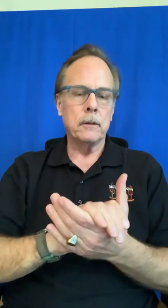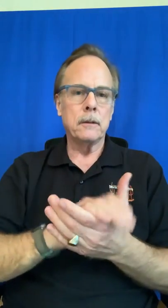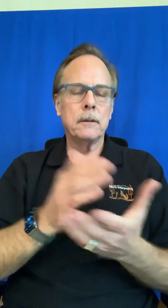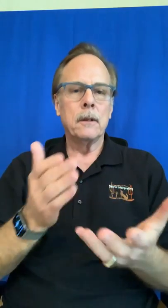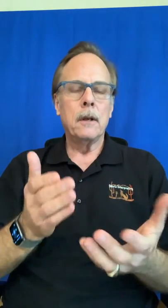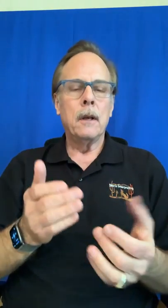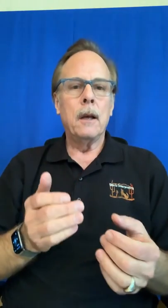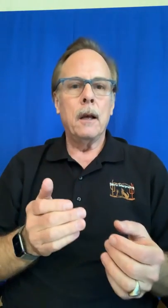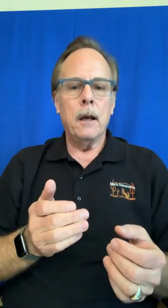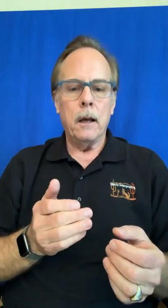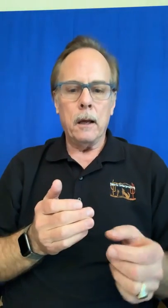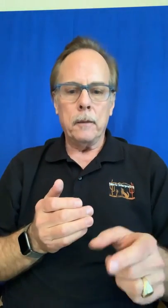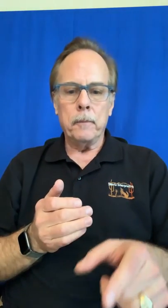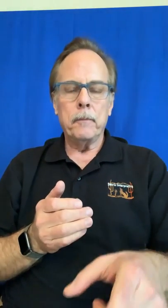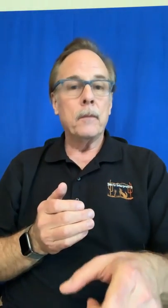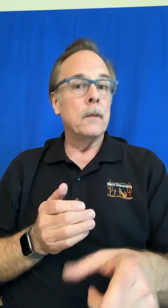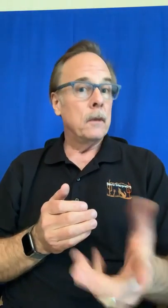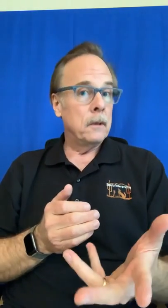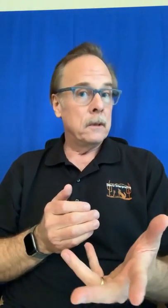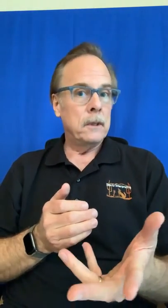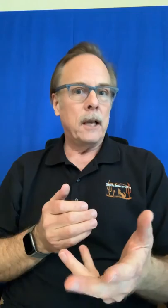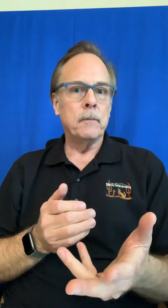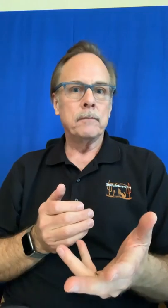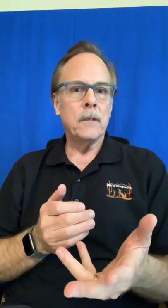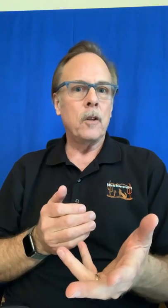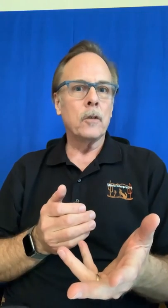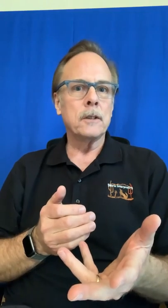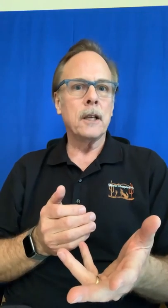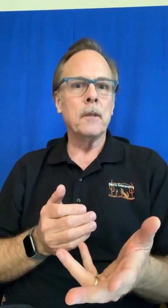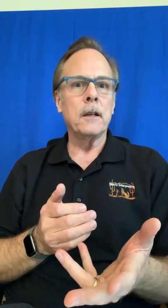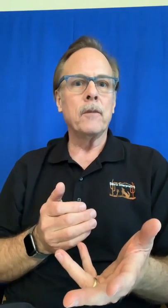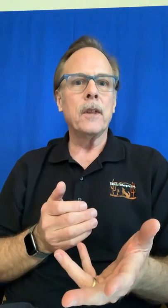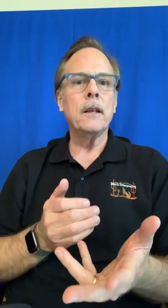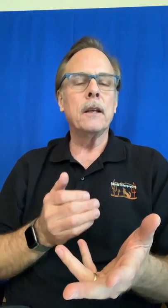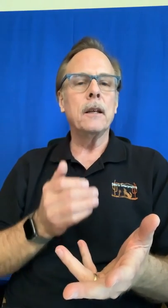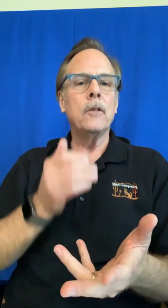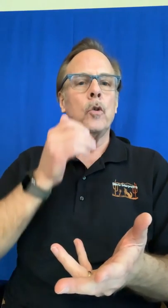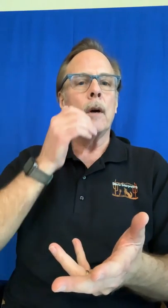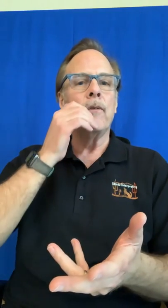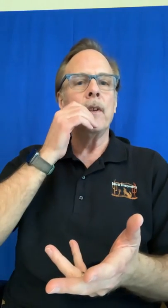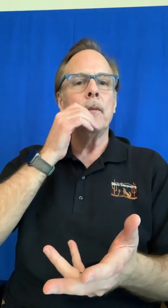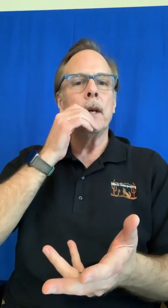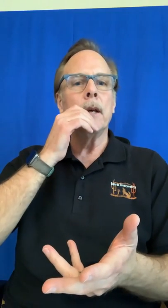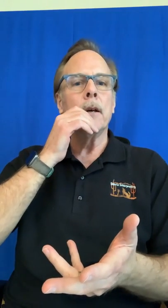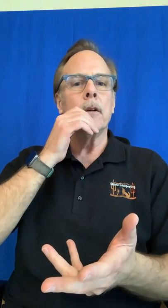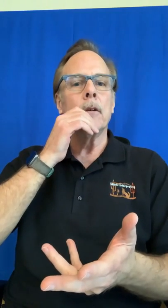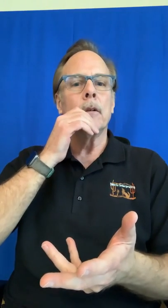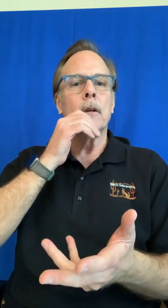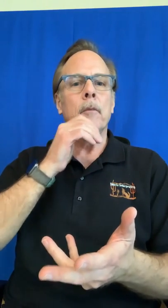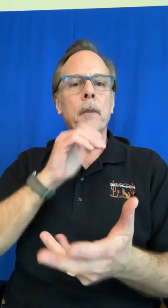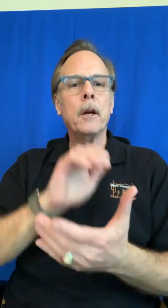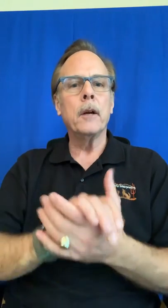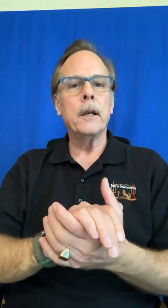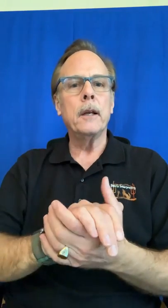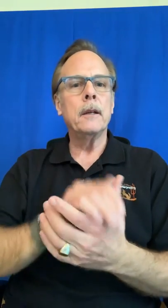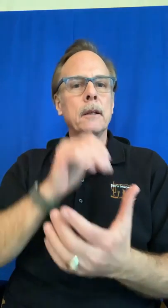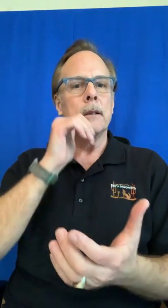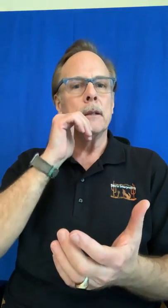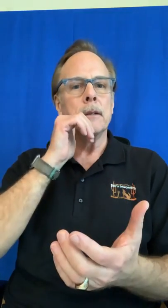um same along the same line of thinking you have female mary is